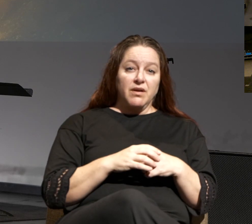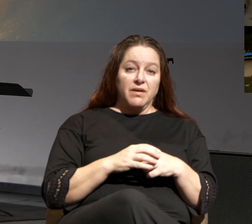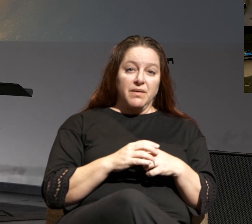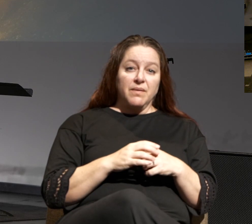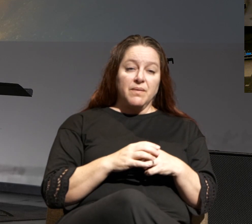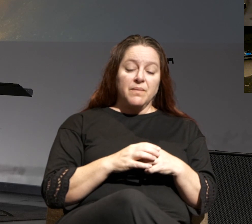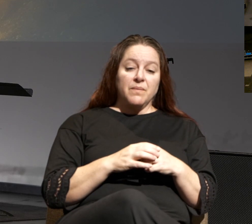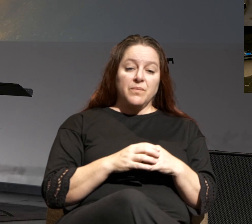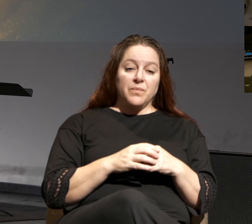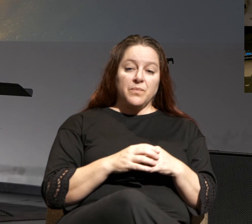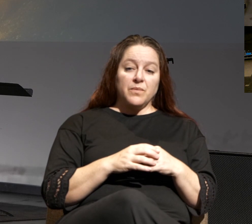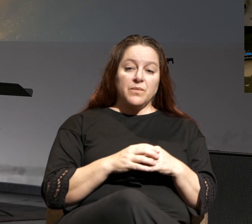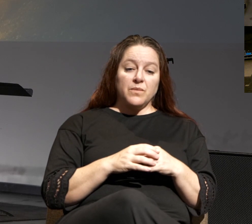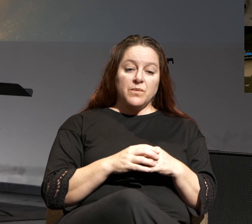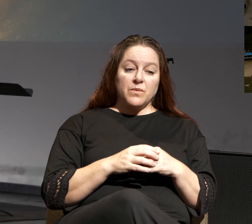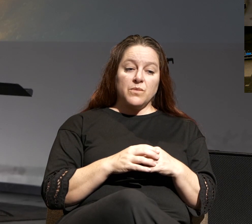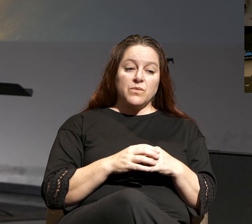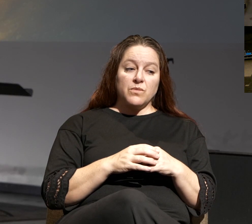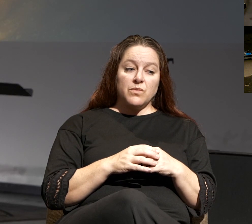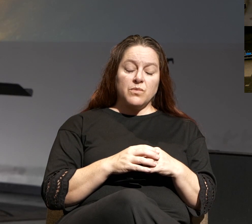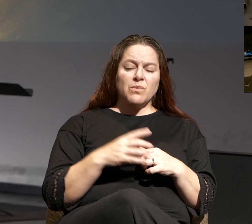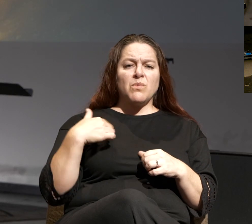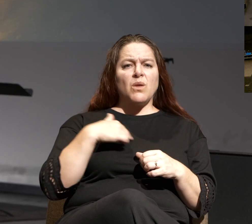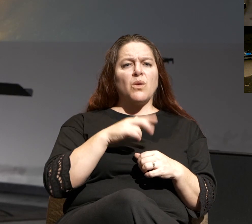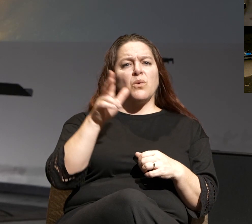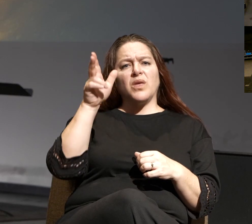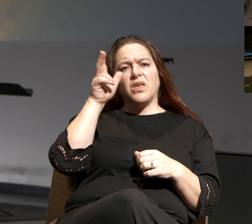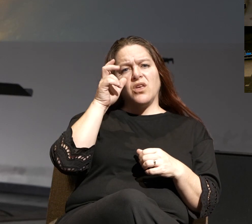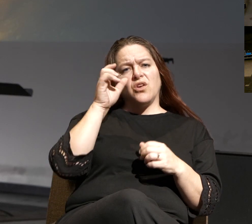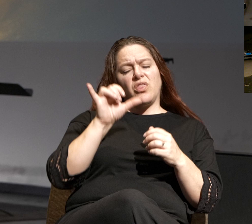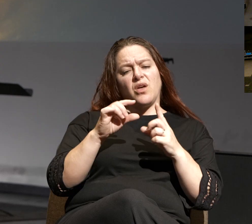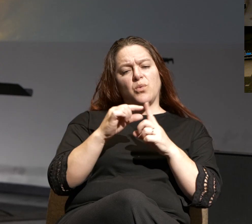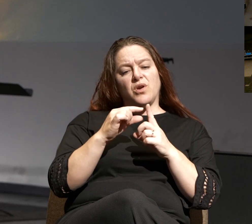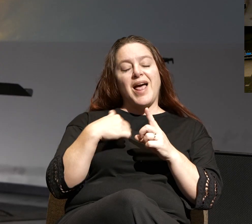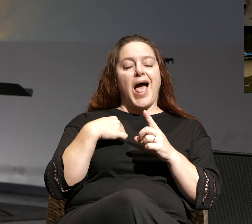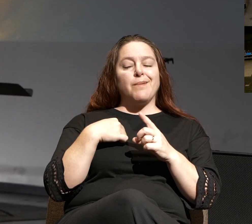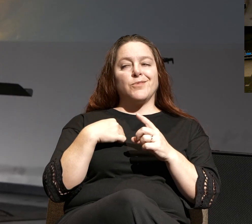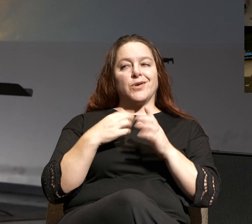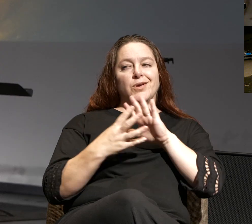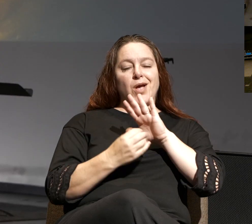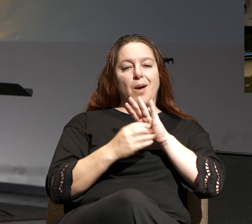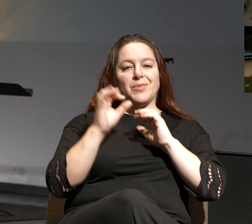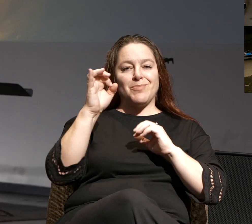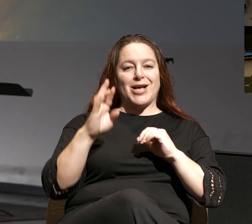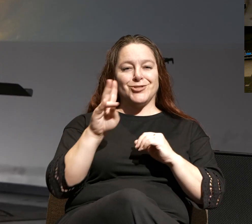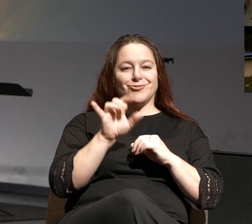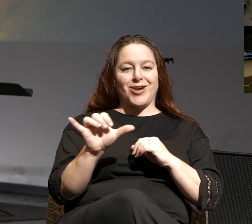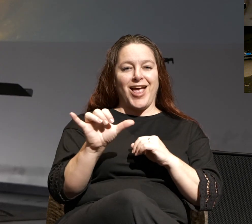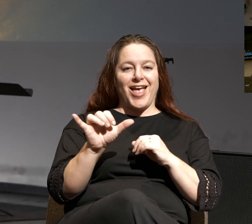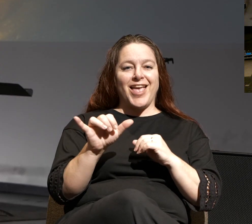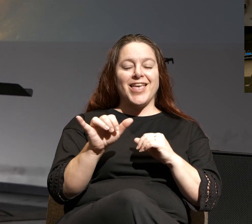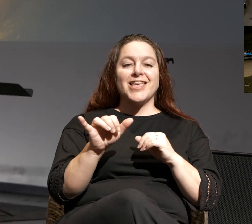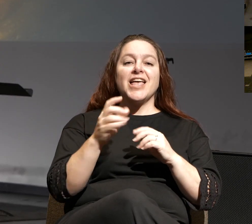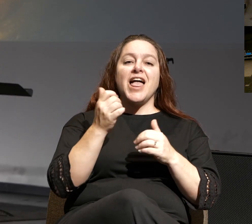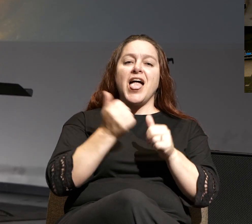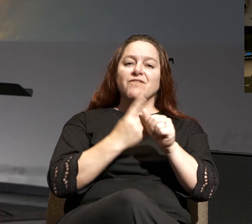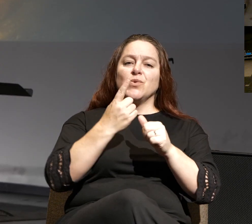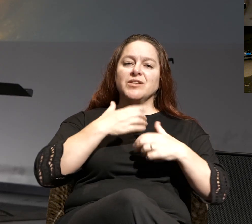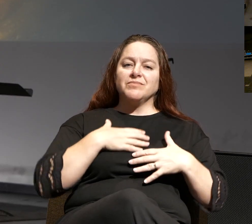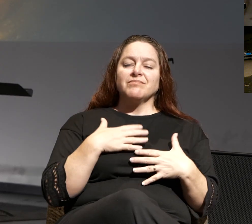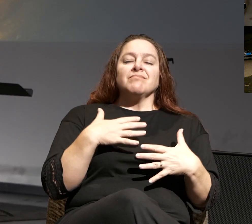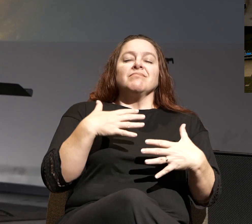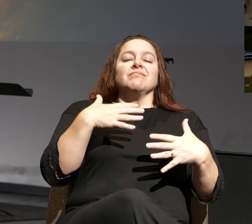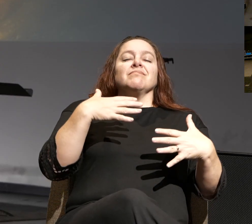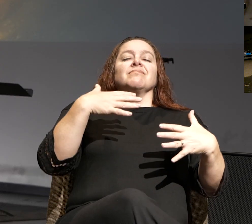In fact, as we hear those words, I'm going to take a page out of Pastor Ray's book right now. I just want to invite everyone in the room to take a deep breath.